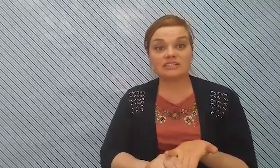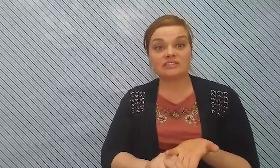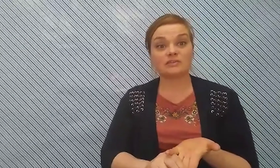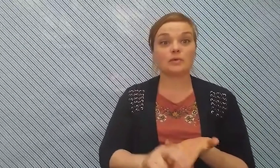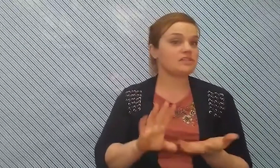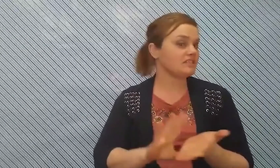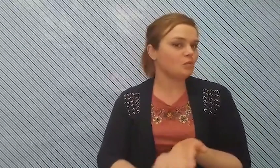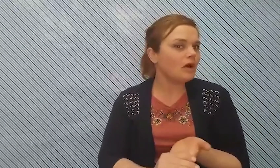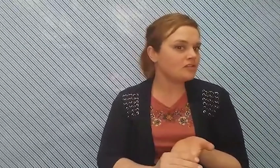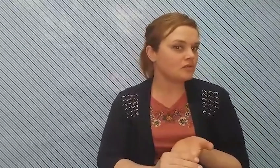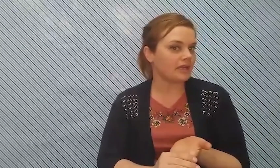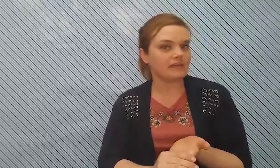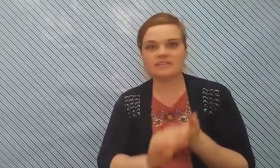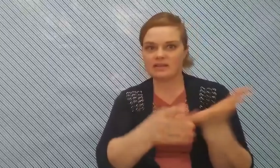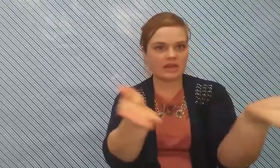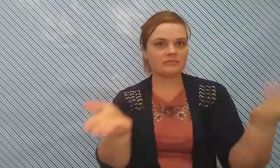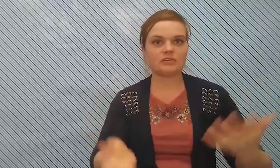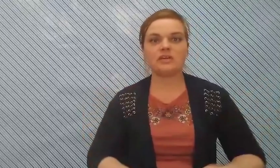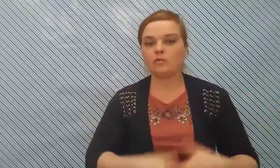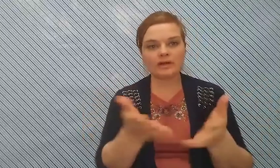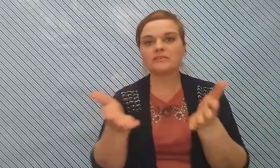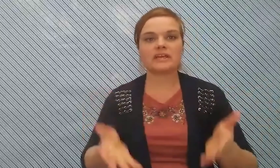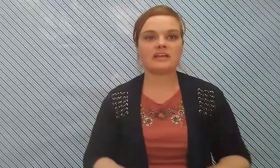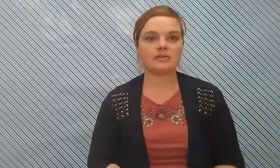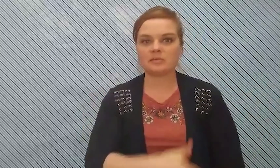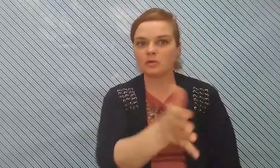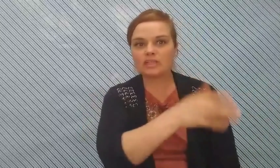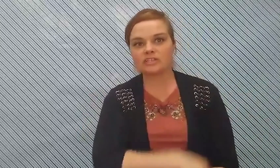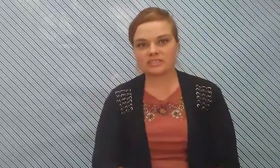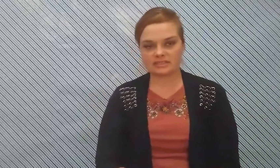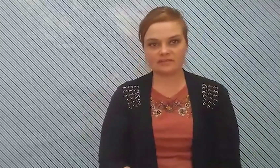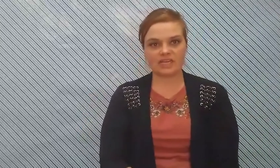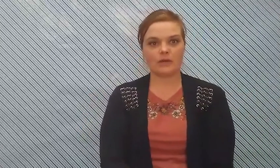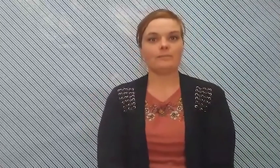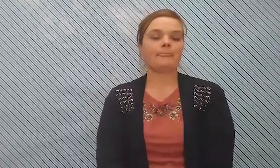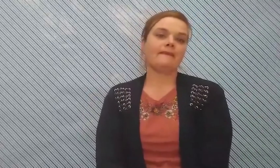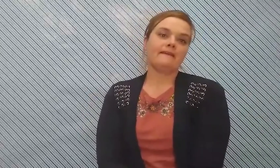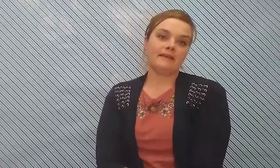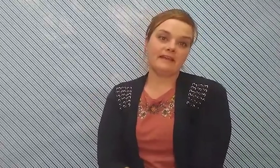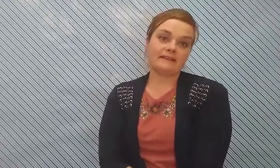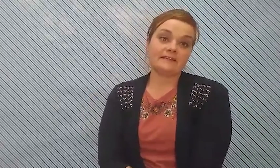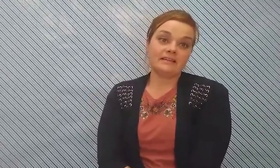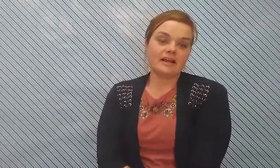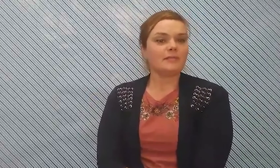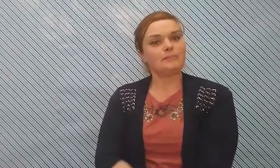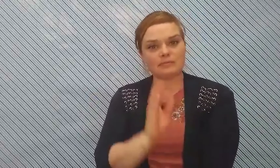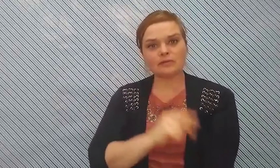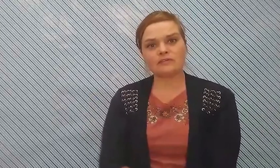or just wondering take time to wonder again about some of the questions in the video and but most